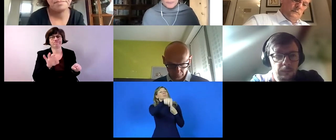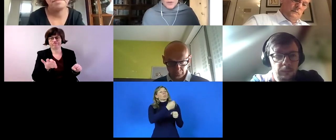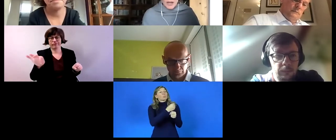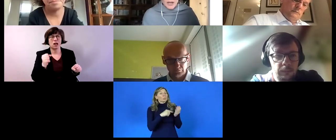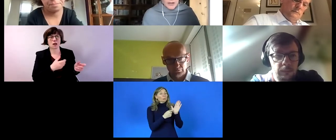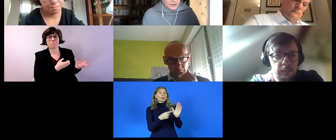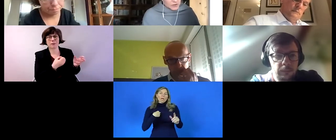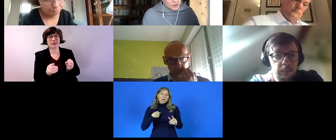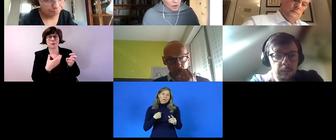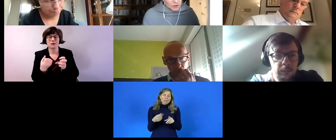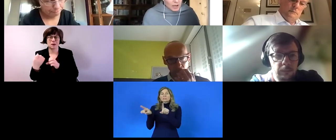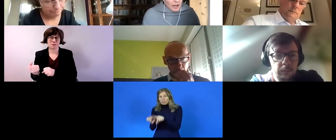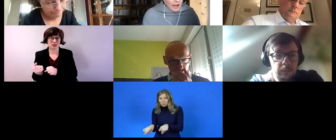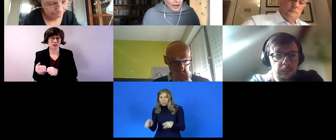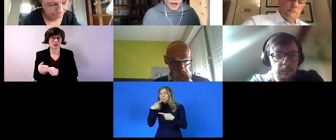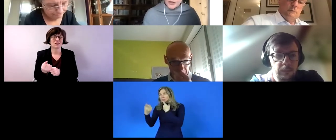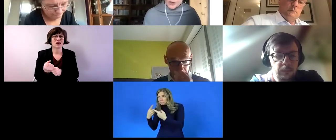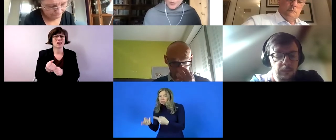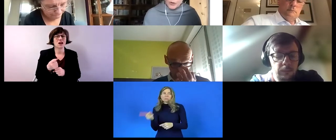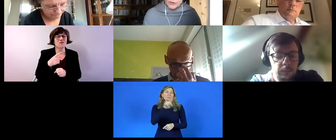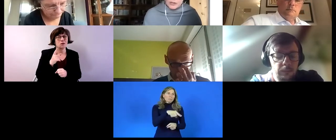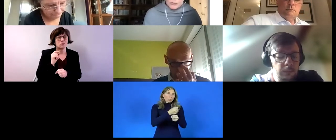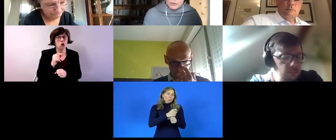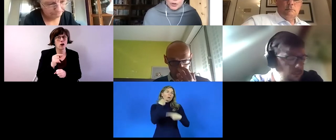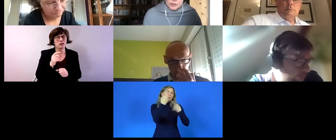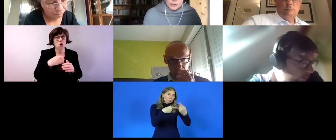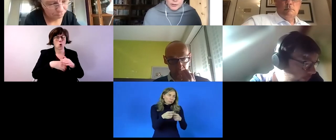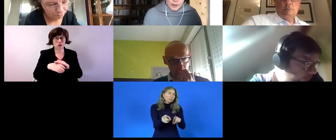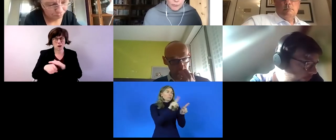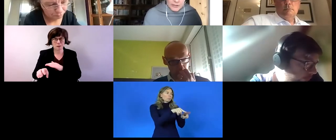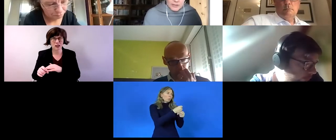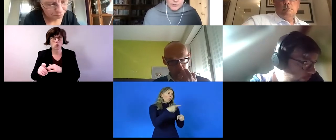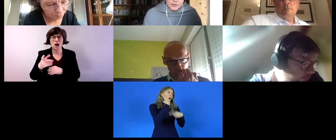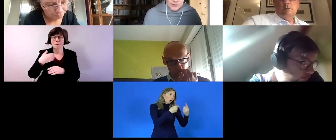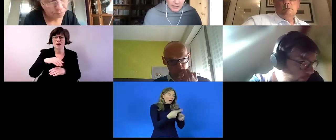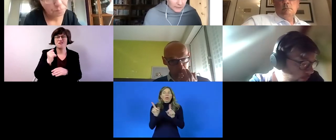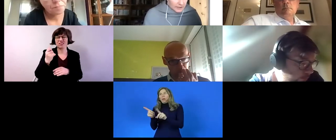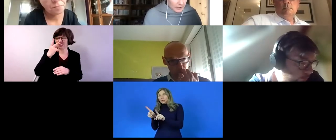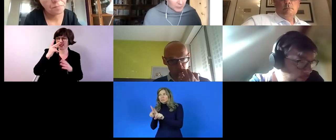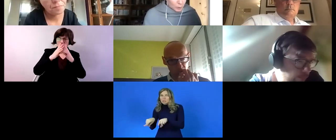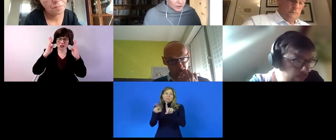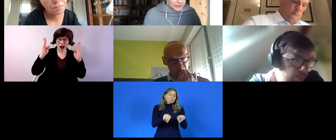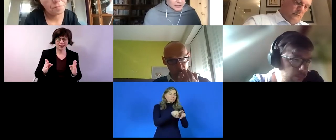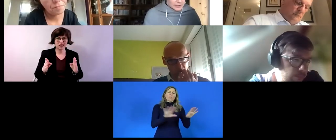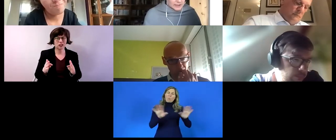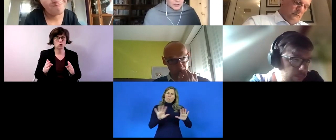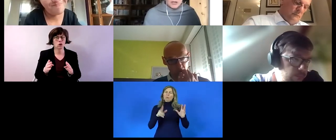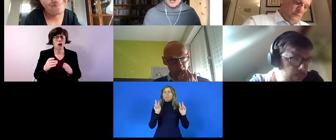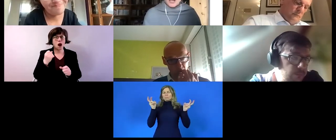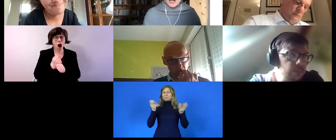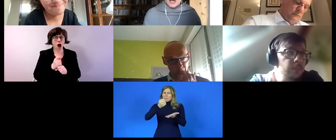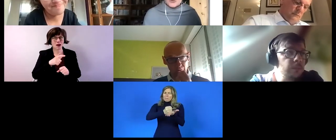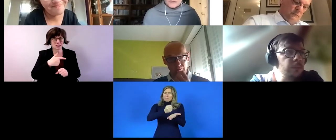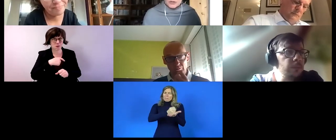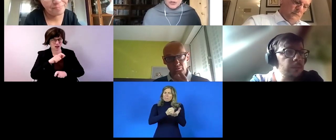um at the start uh and i think one of the crucial reasons for the success of this passport is that it has been